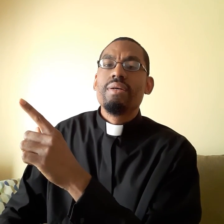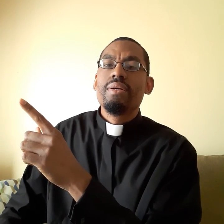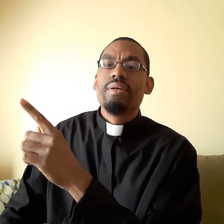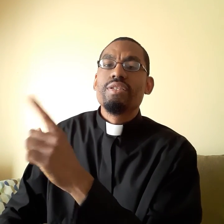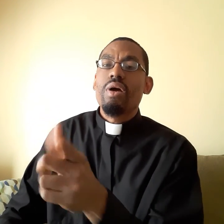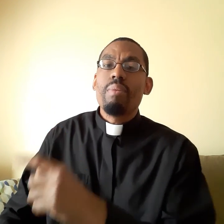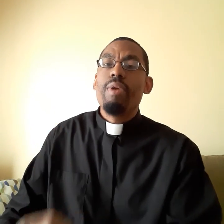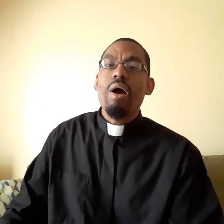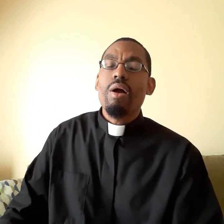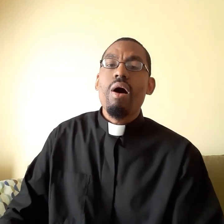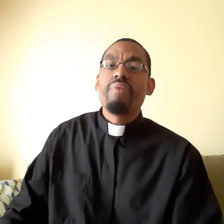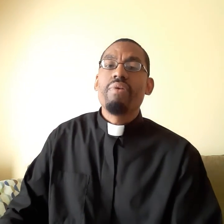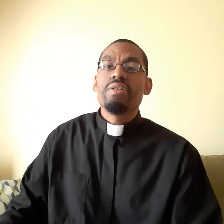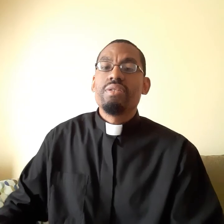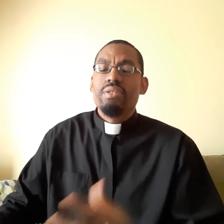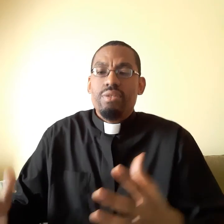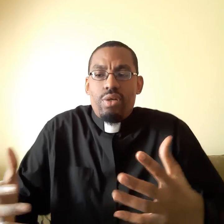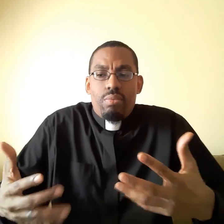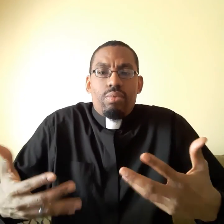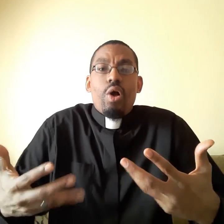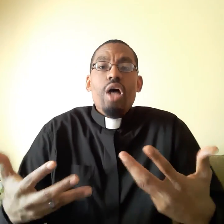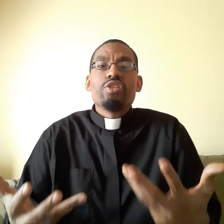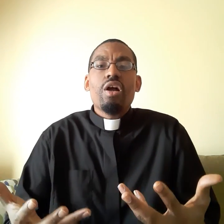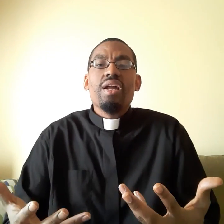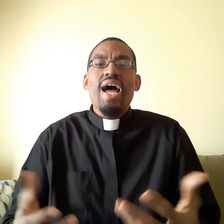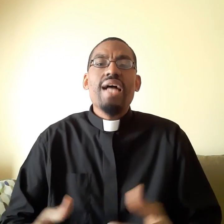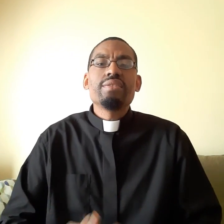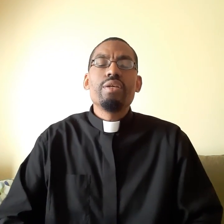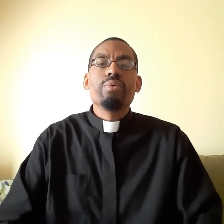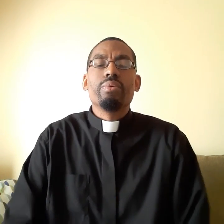it's going to block God God's not going to answer you